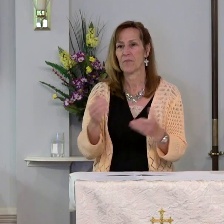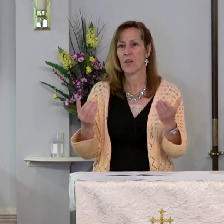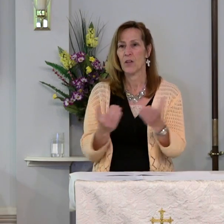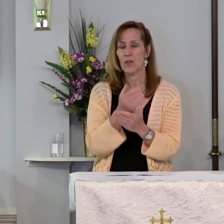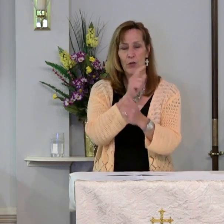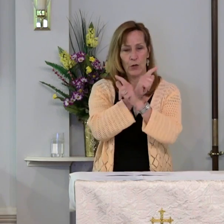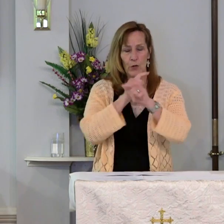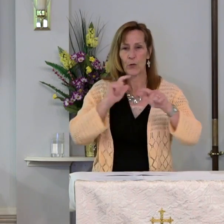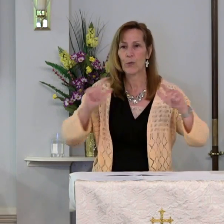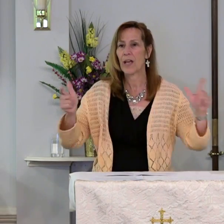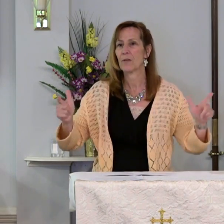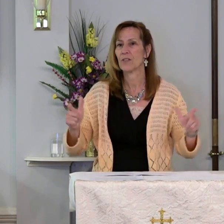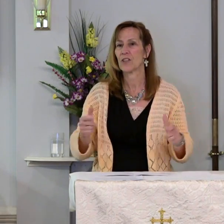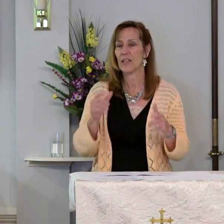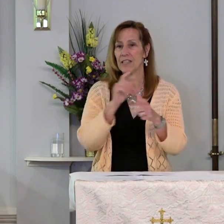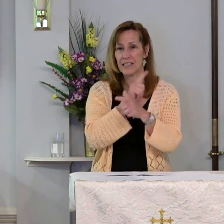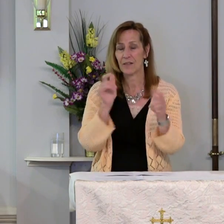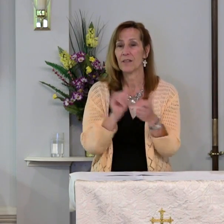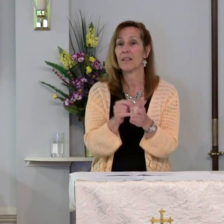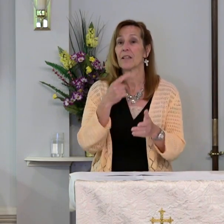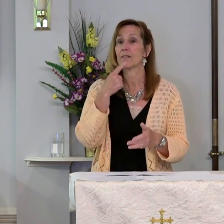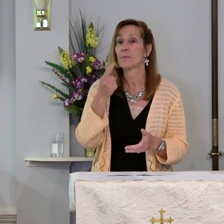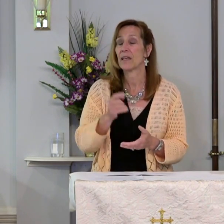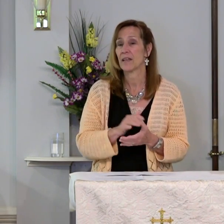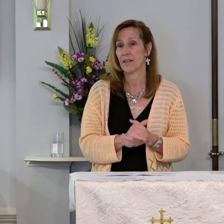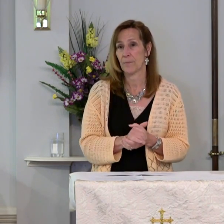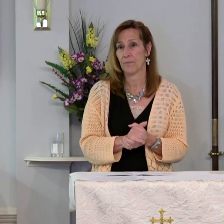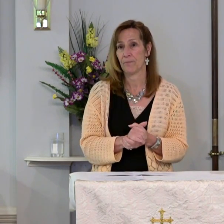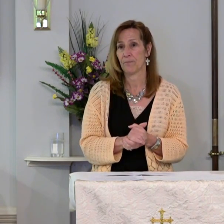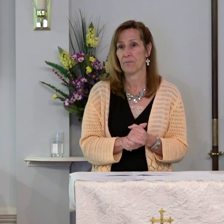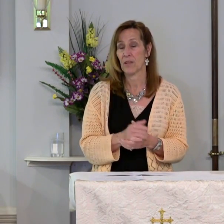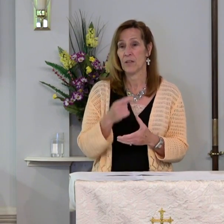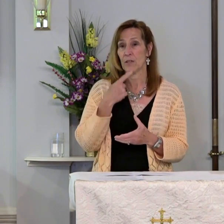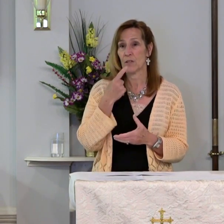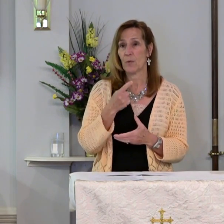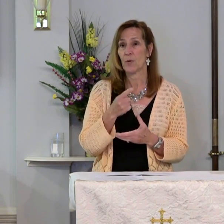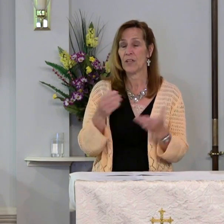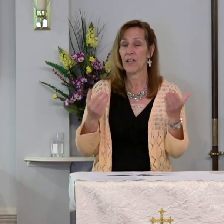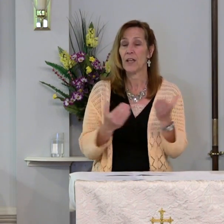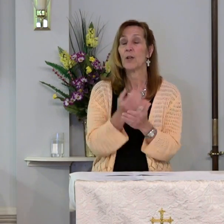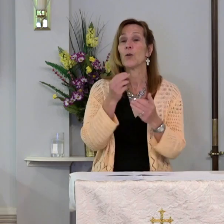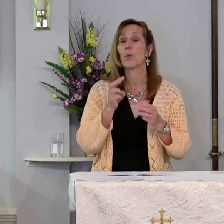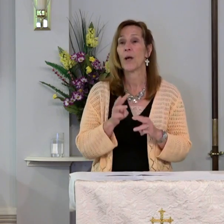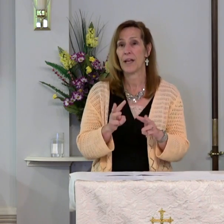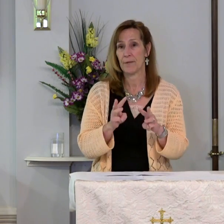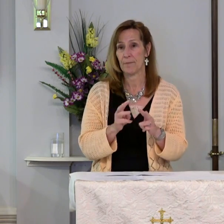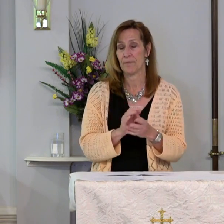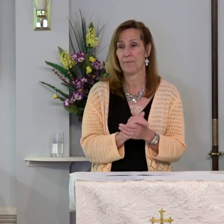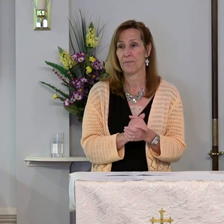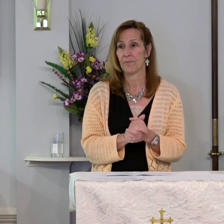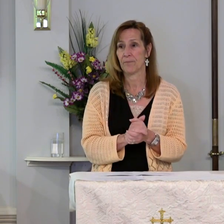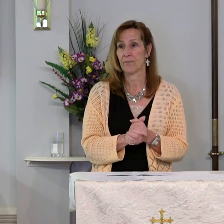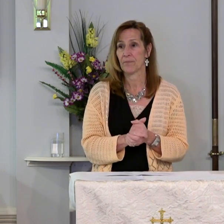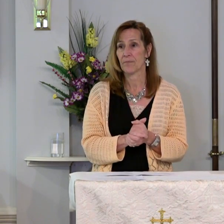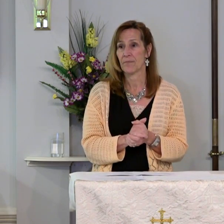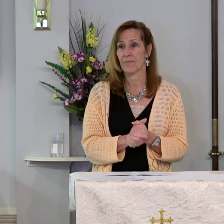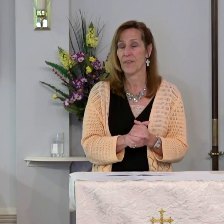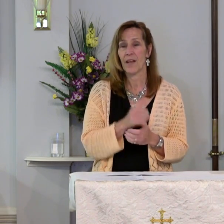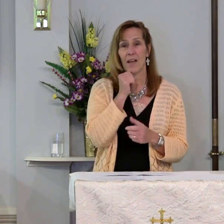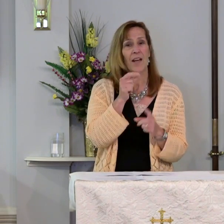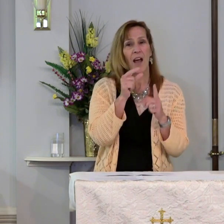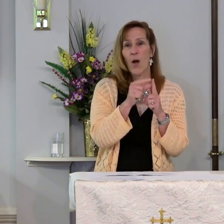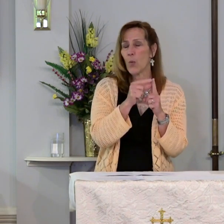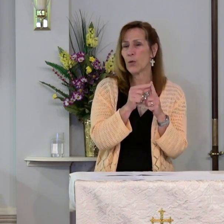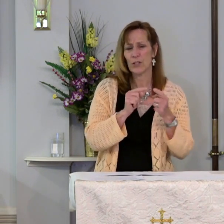new language is the one that they speak, spoken in a new way. Not